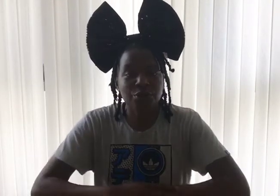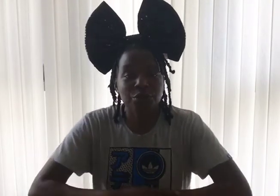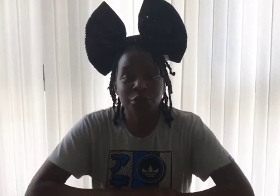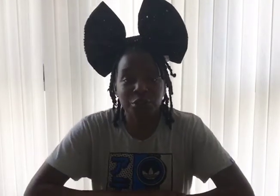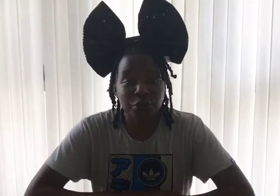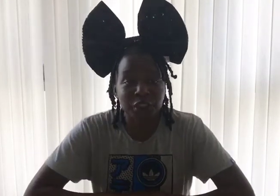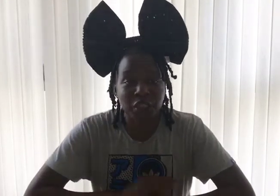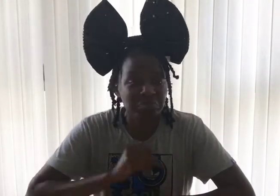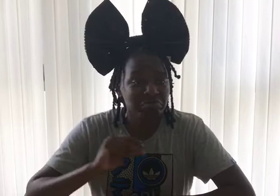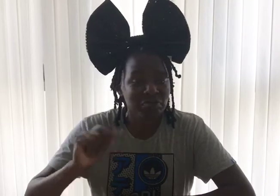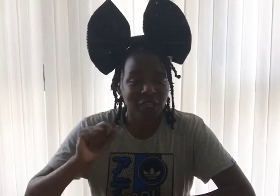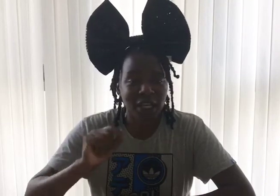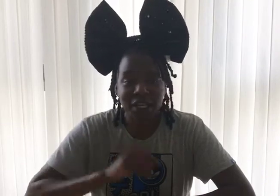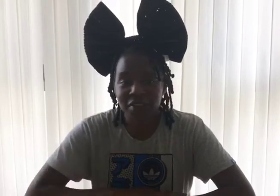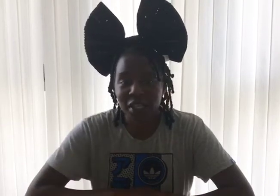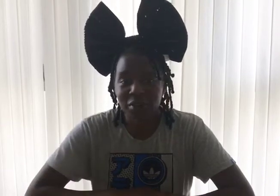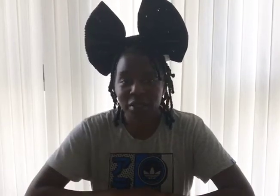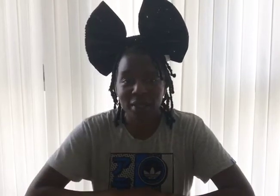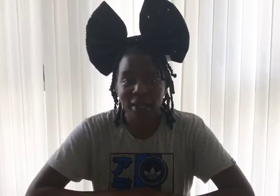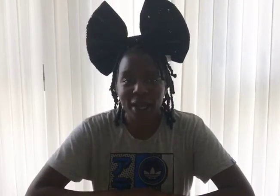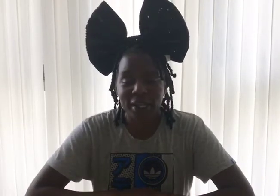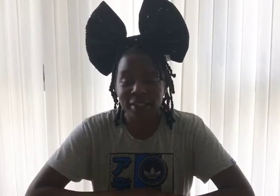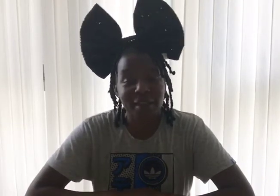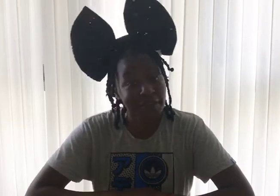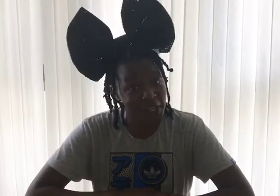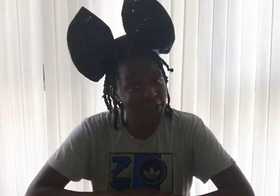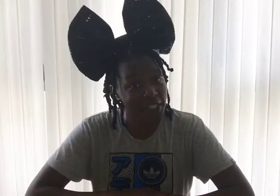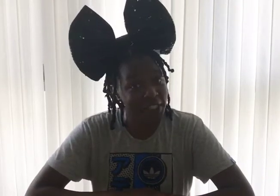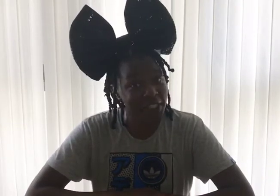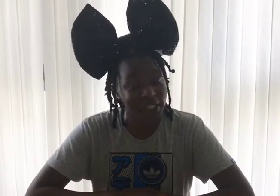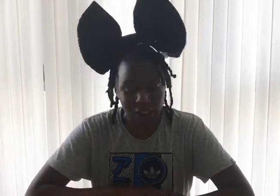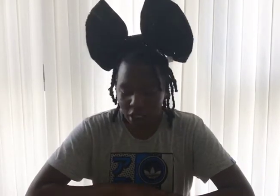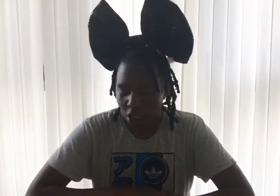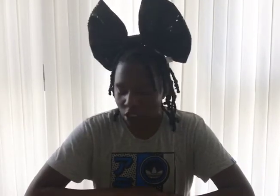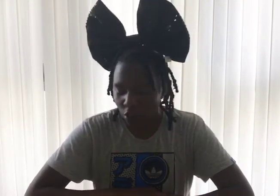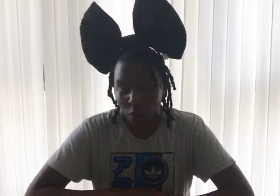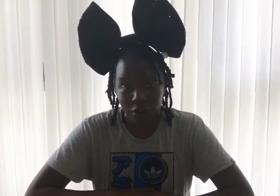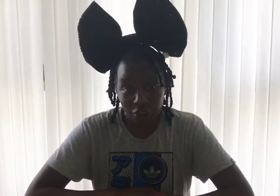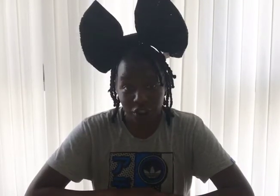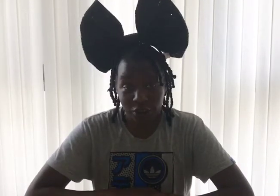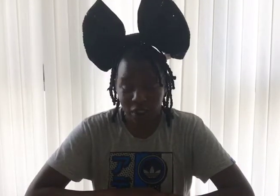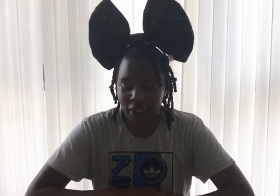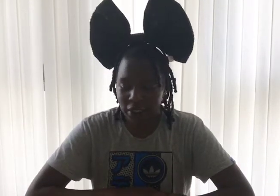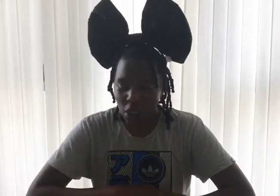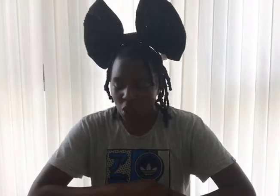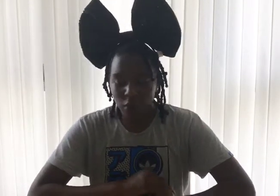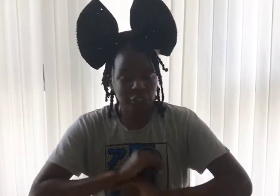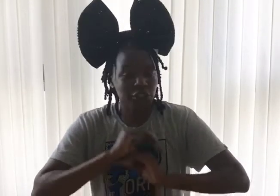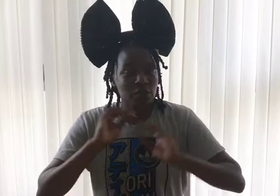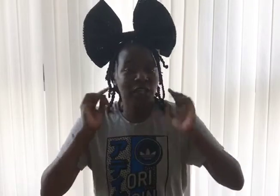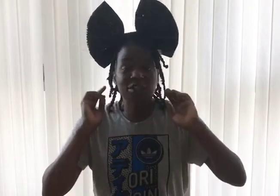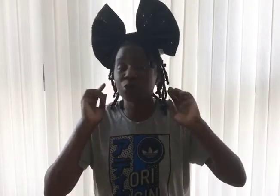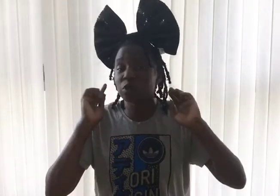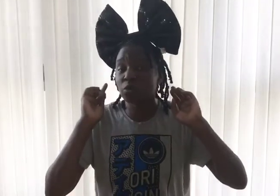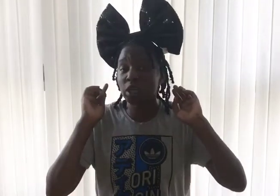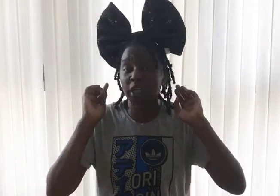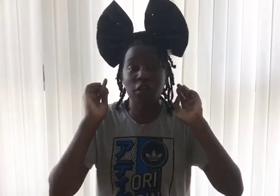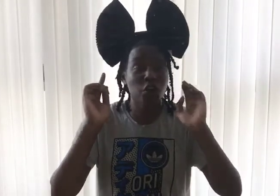new routine hands down and have nailed it. So well done to you guys. Well done to you guys still doing work at home.